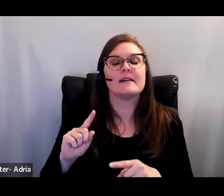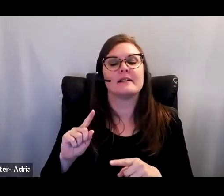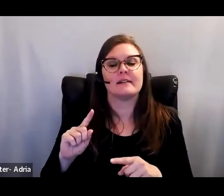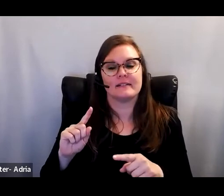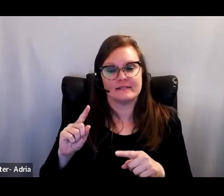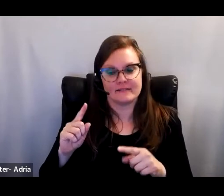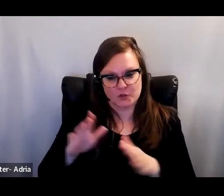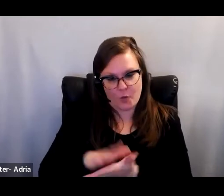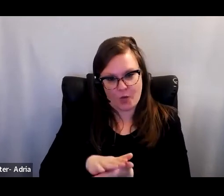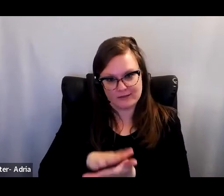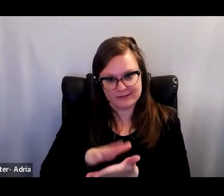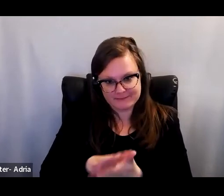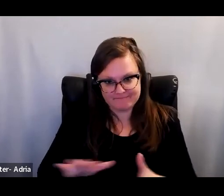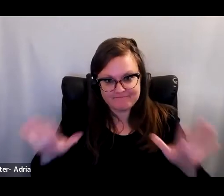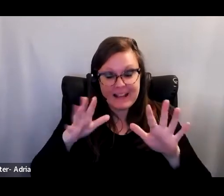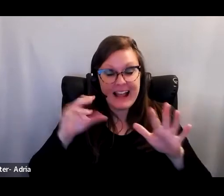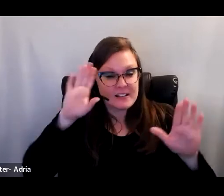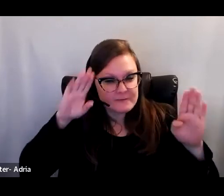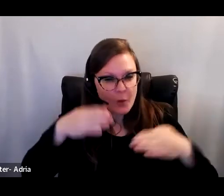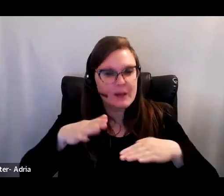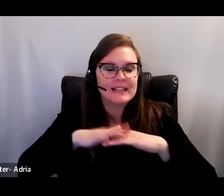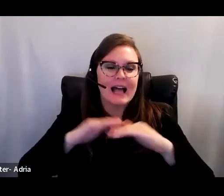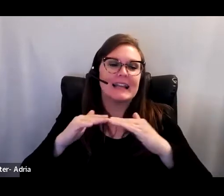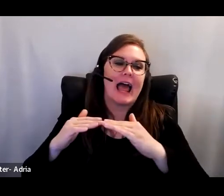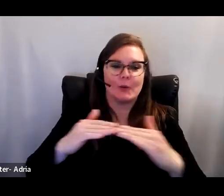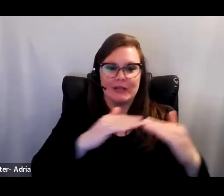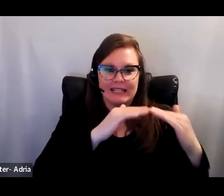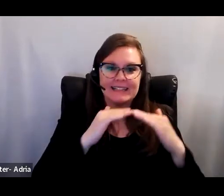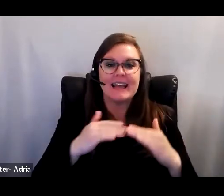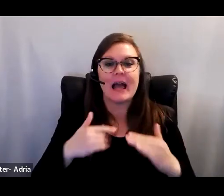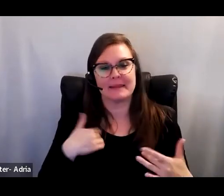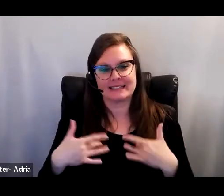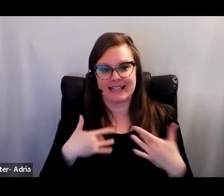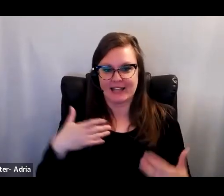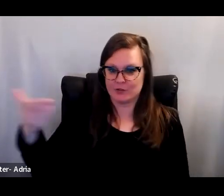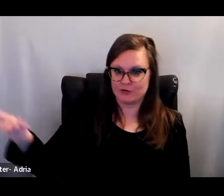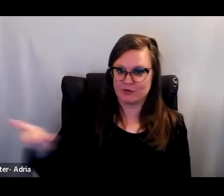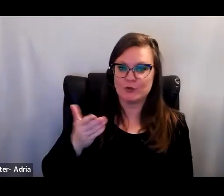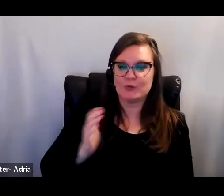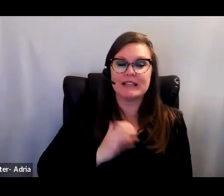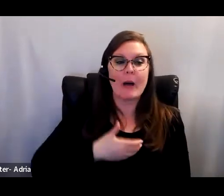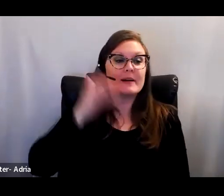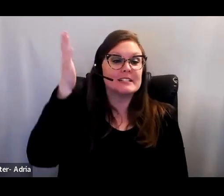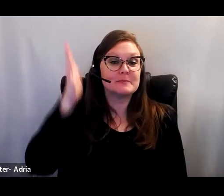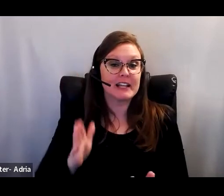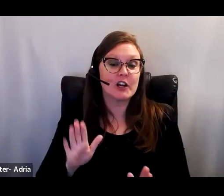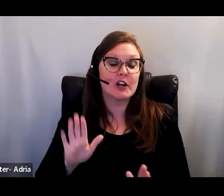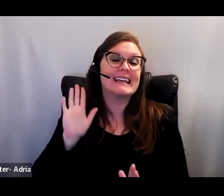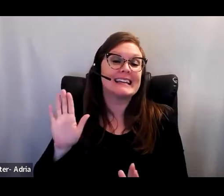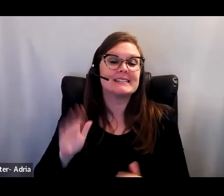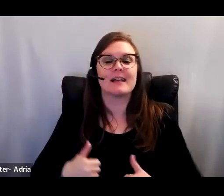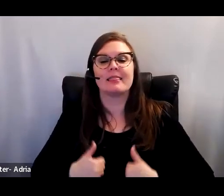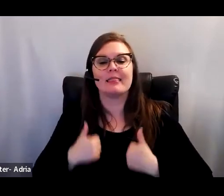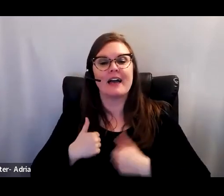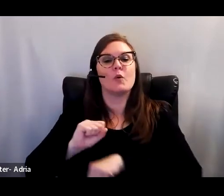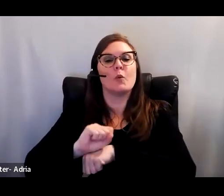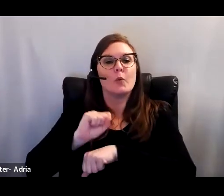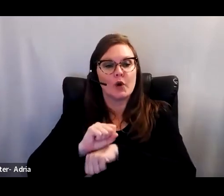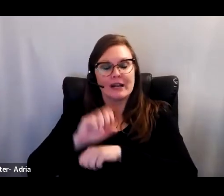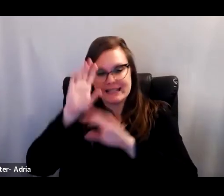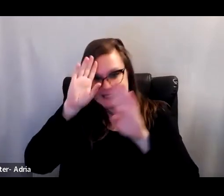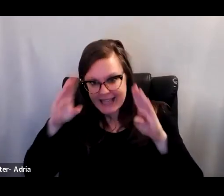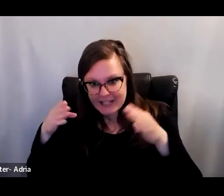And this is why I'm really excited to introduce our speaker for this important lecture, someone whose life work centers on creating